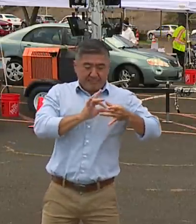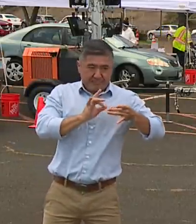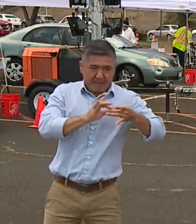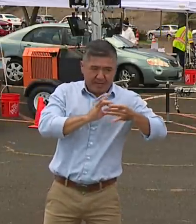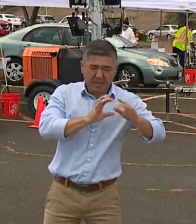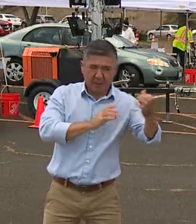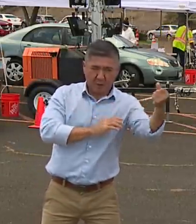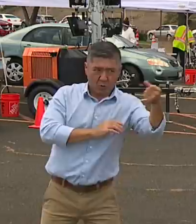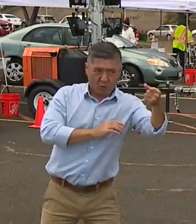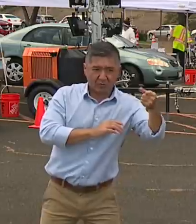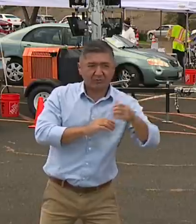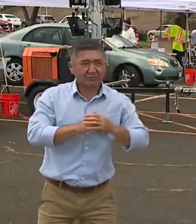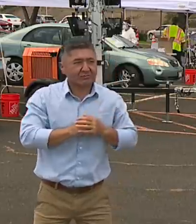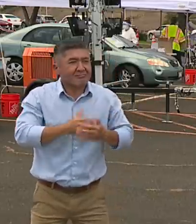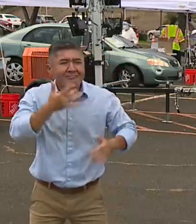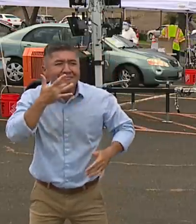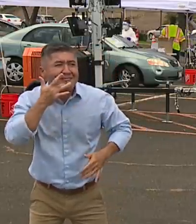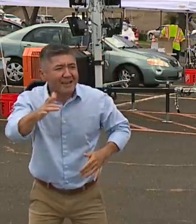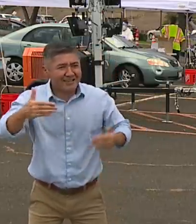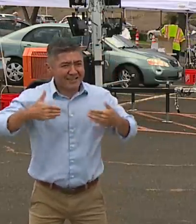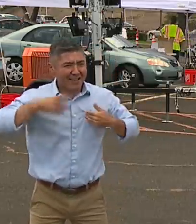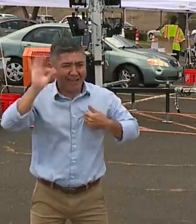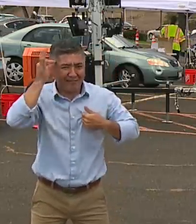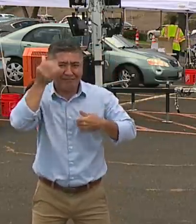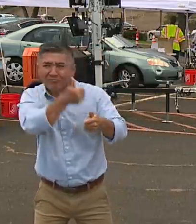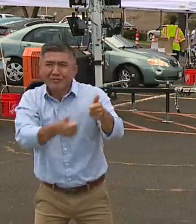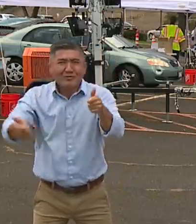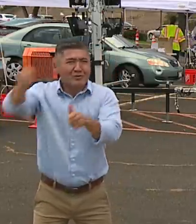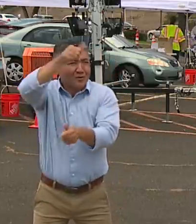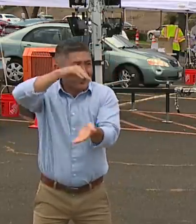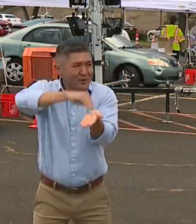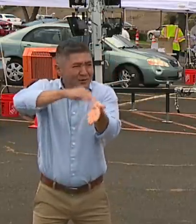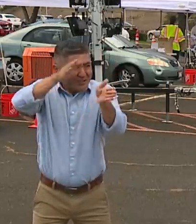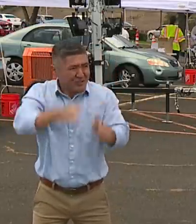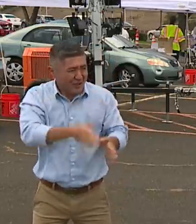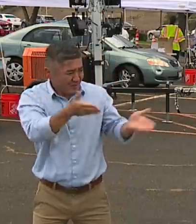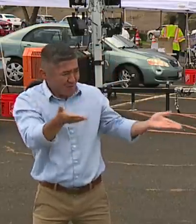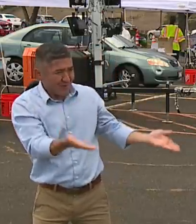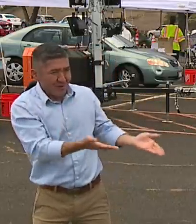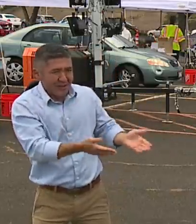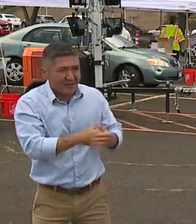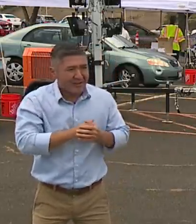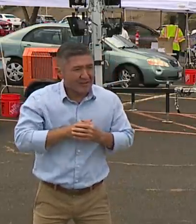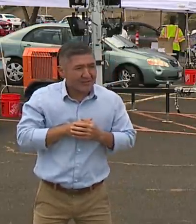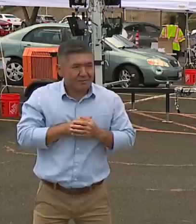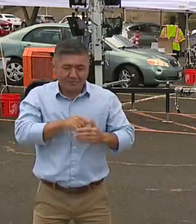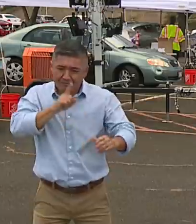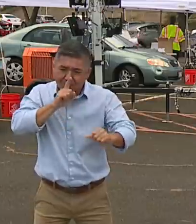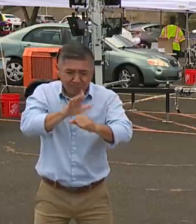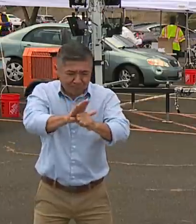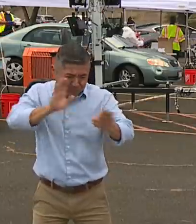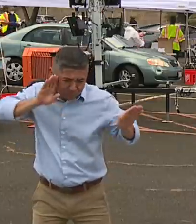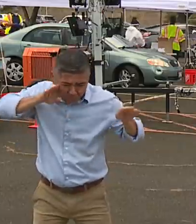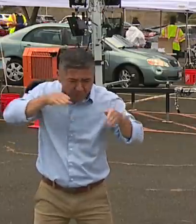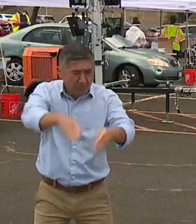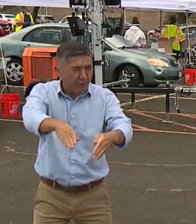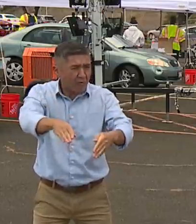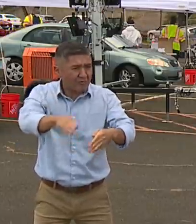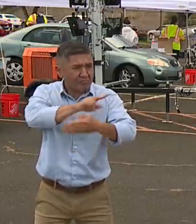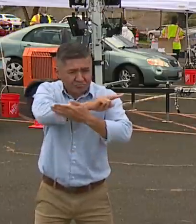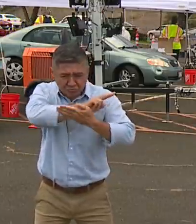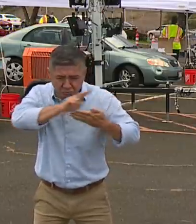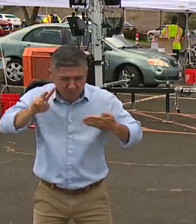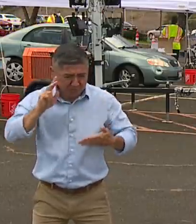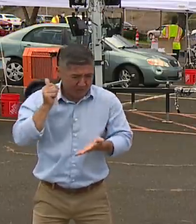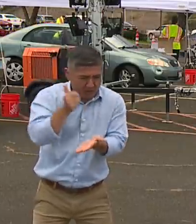very lucky again to have the Surgeon General of the United States here dedicating a number of days to the city and county of Honolulu to help us